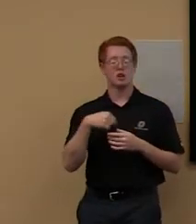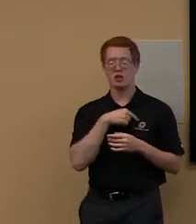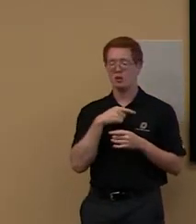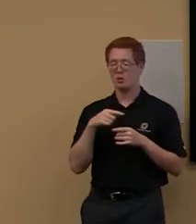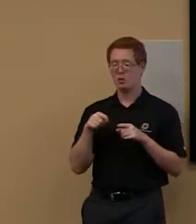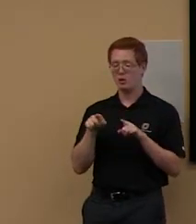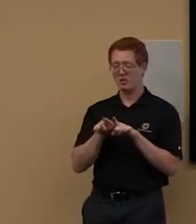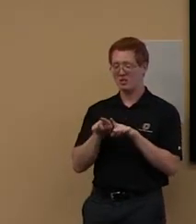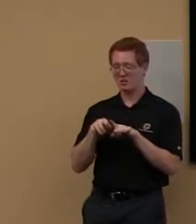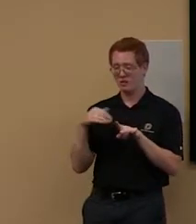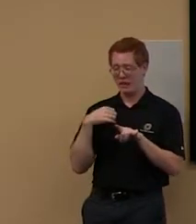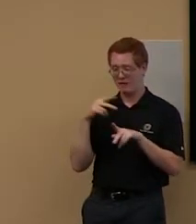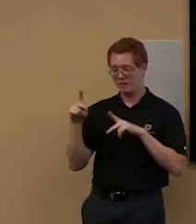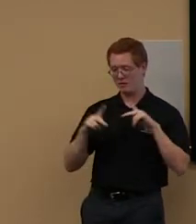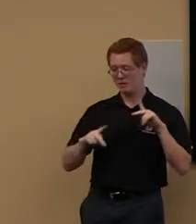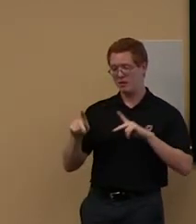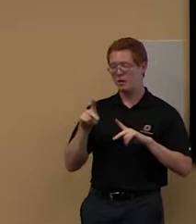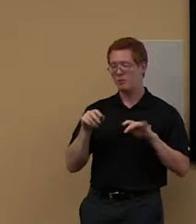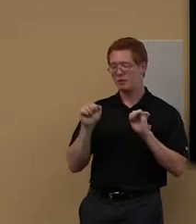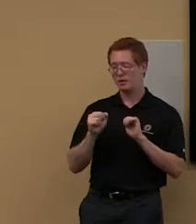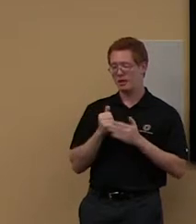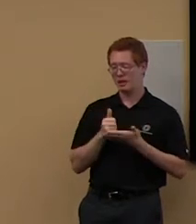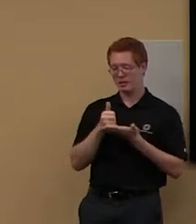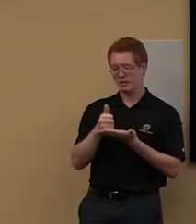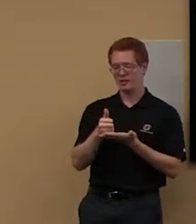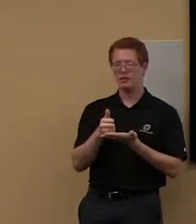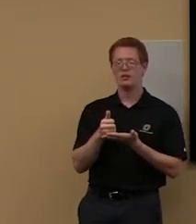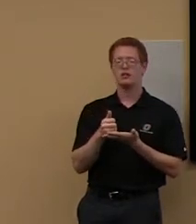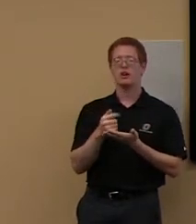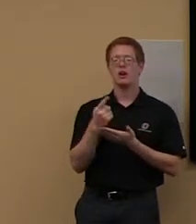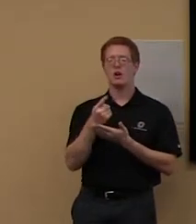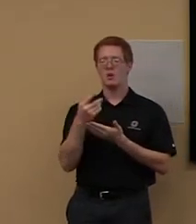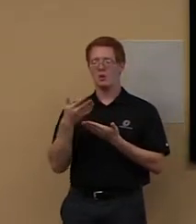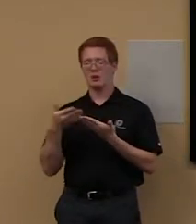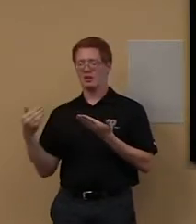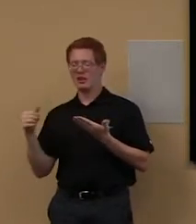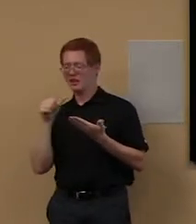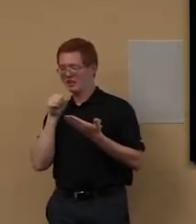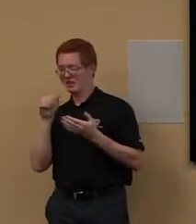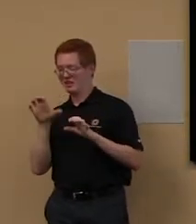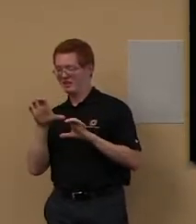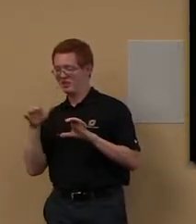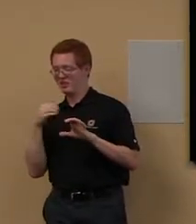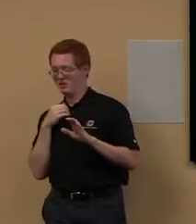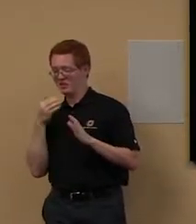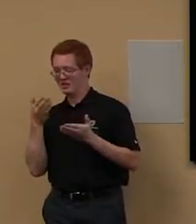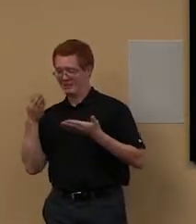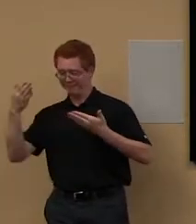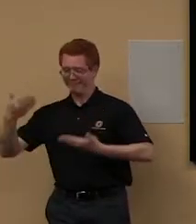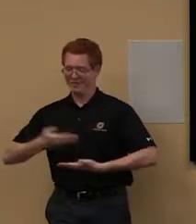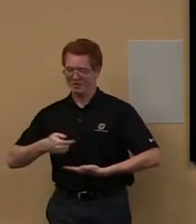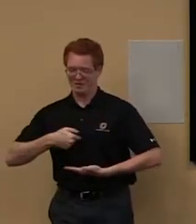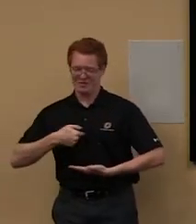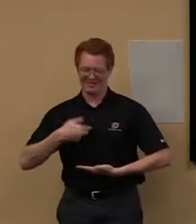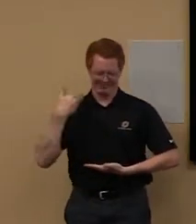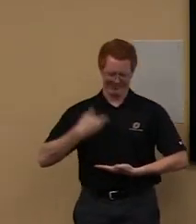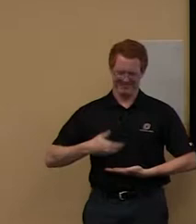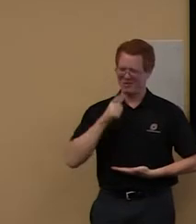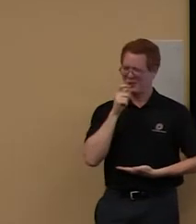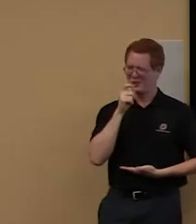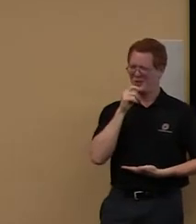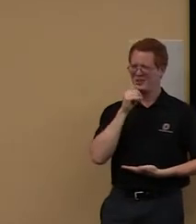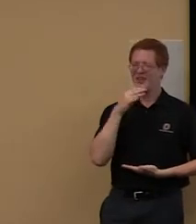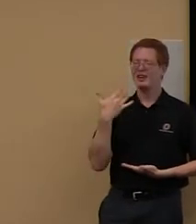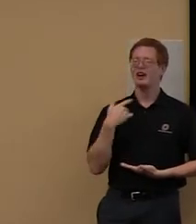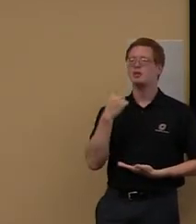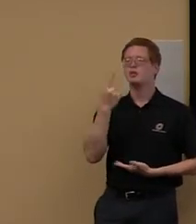people to help you. One thing I didn't do at the very beginning of all of this is introduce myself. Who am I, right? I'm